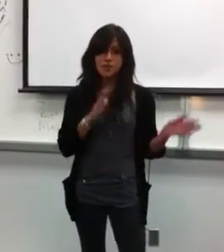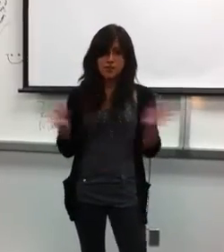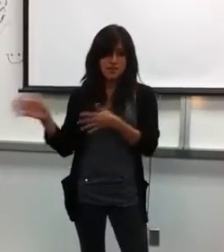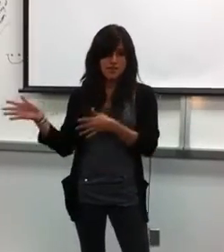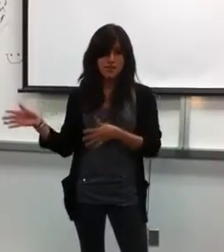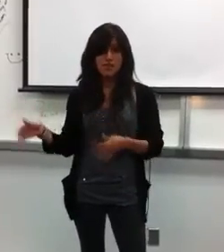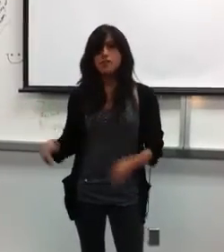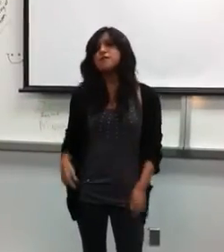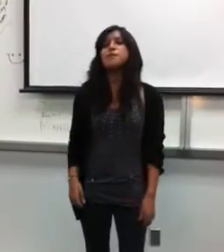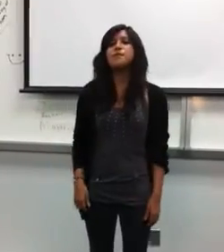plan.